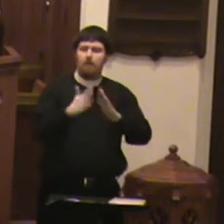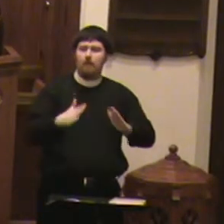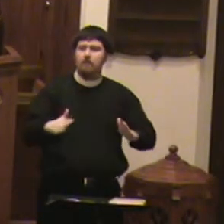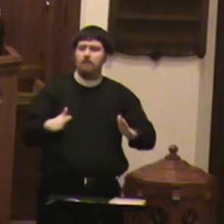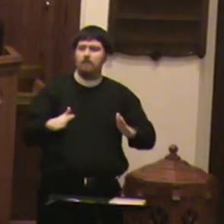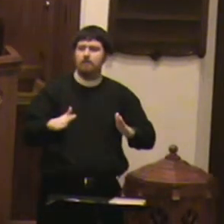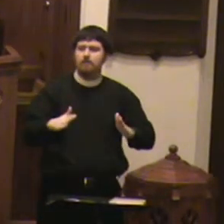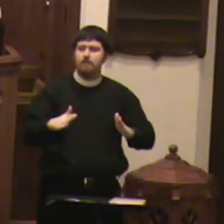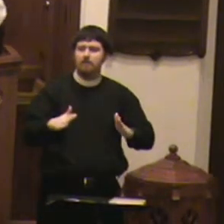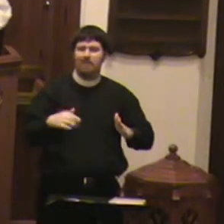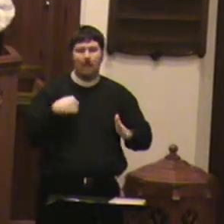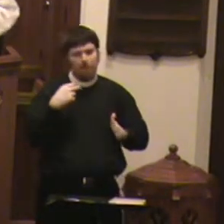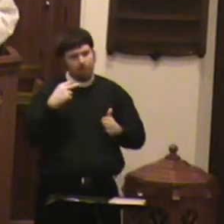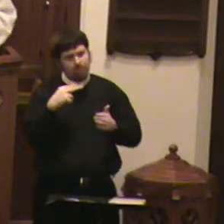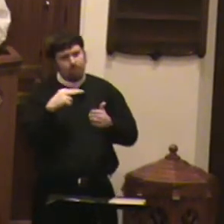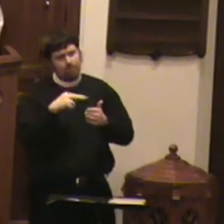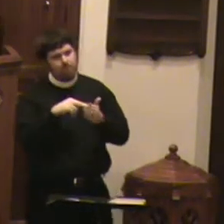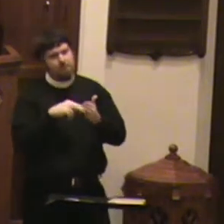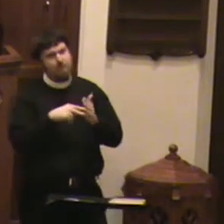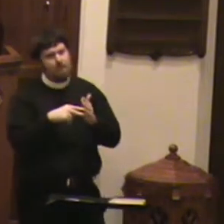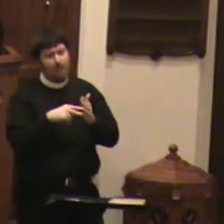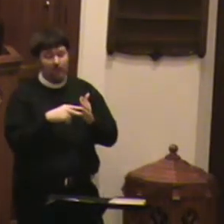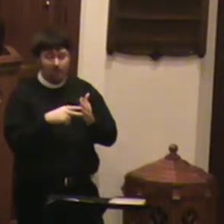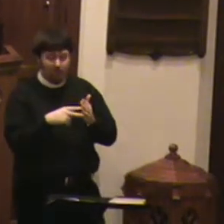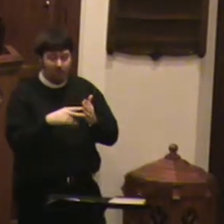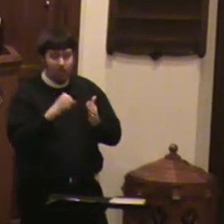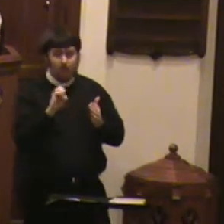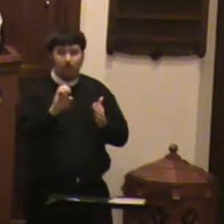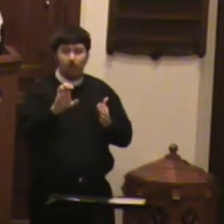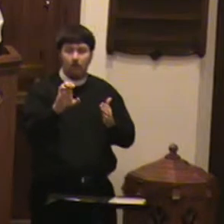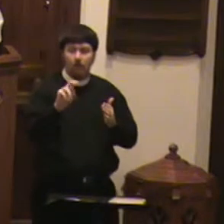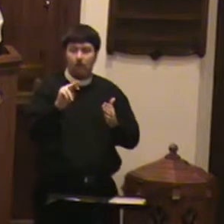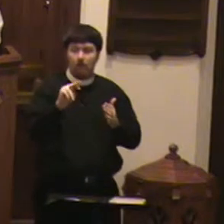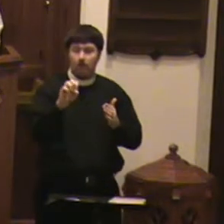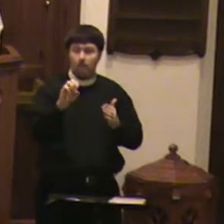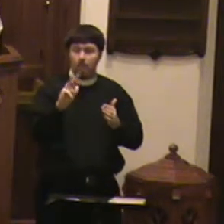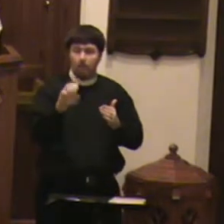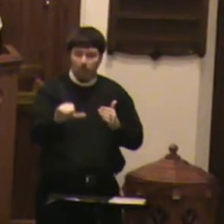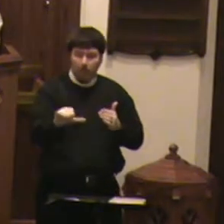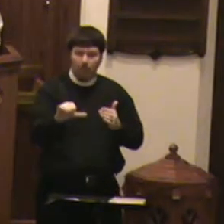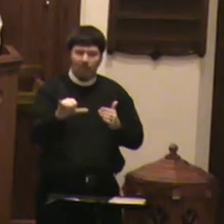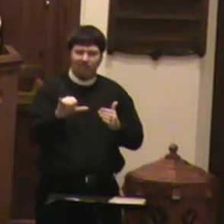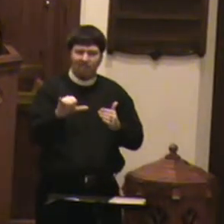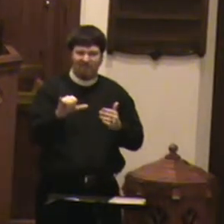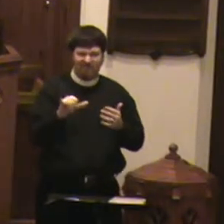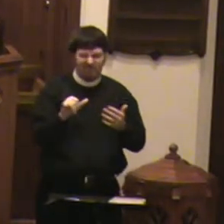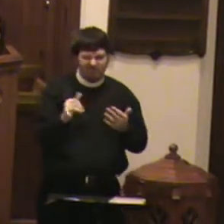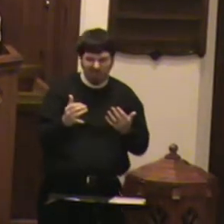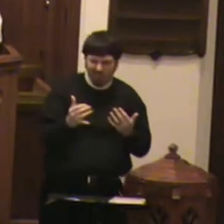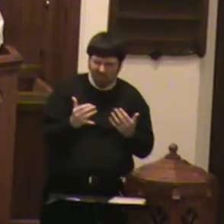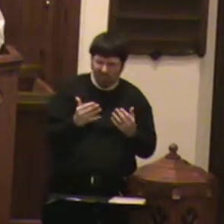I mean, but the way the economy is, there's hardly any well-being and prosperity.